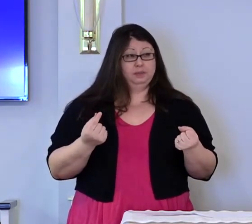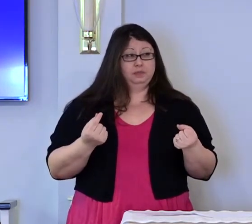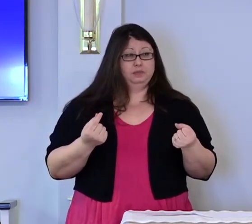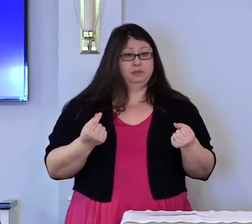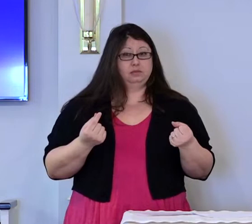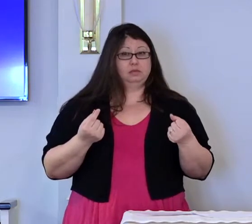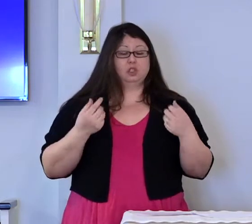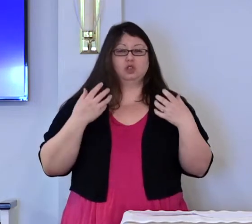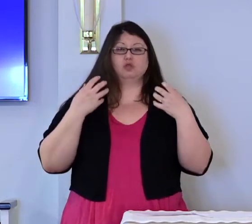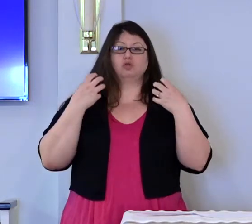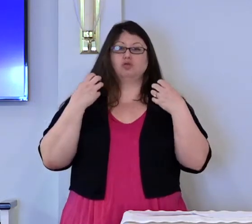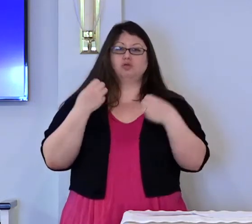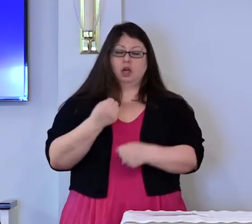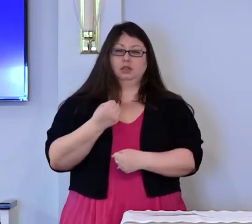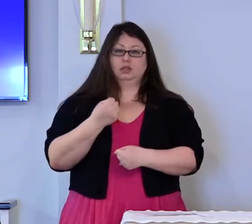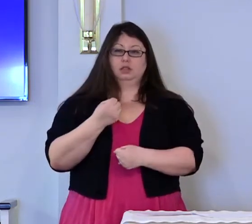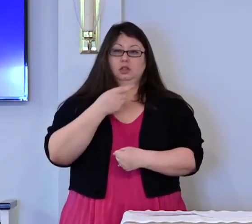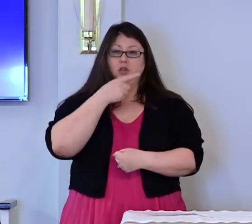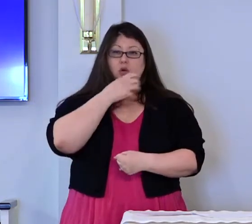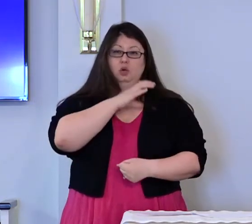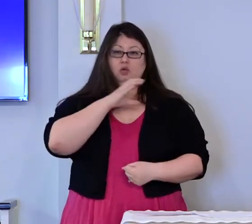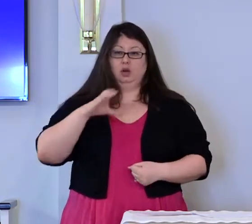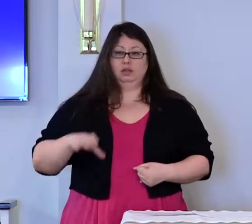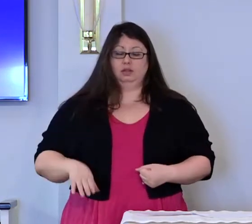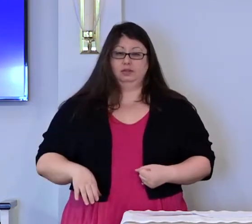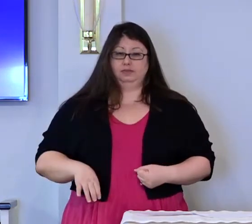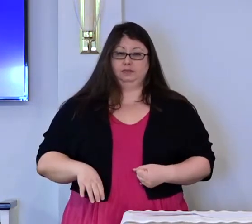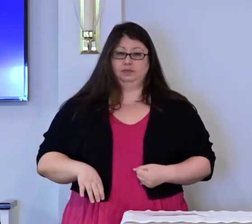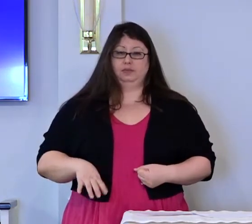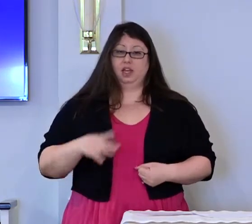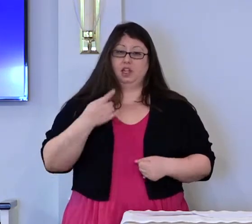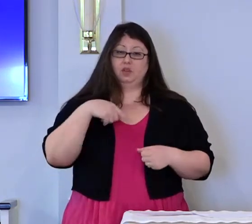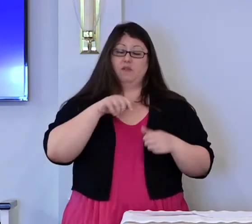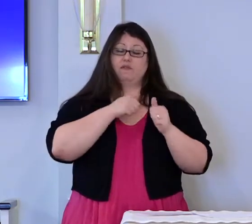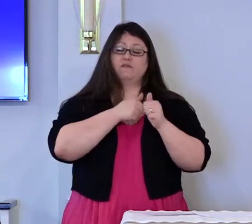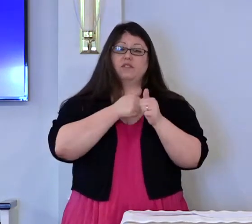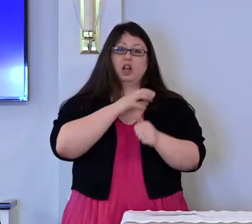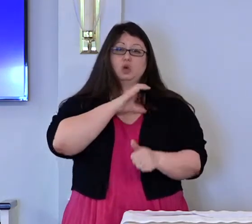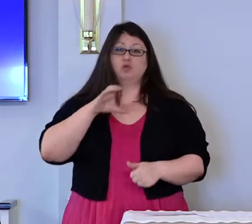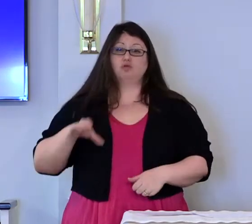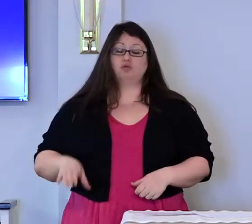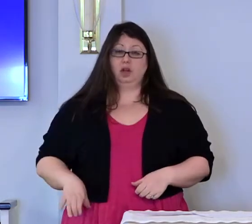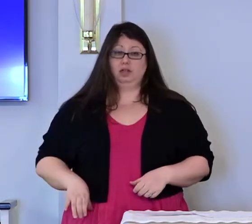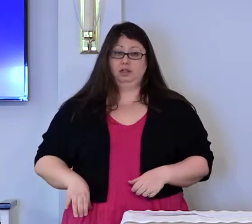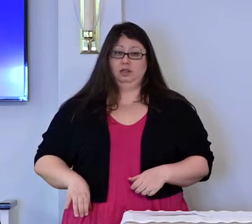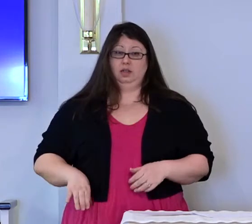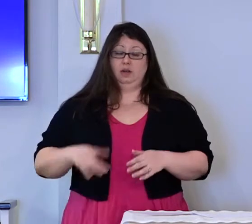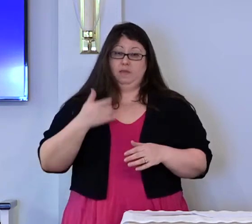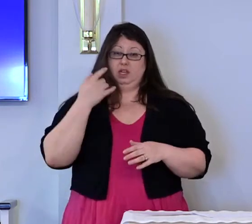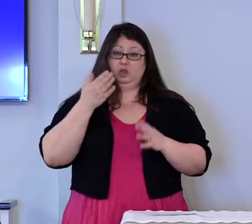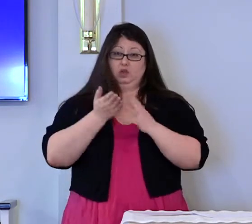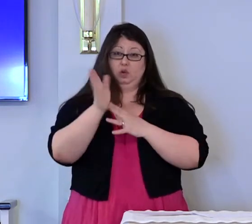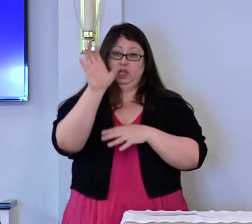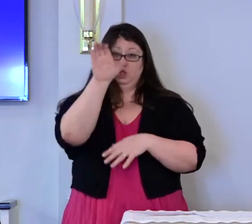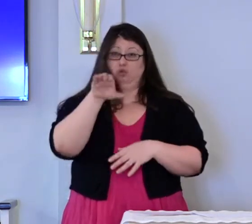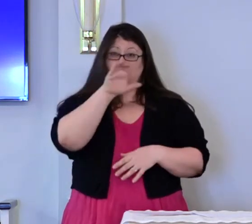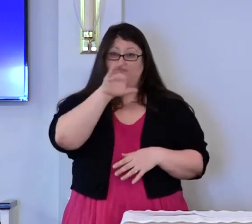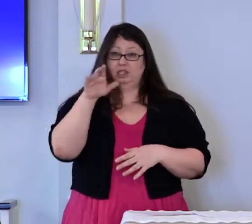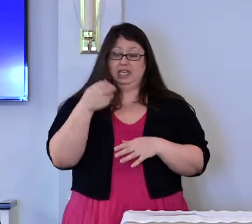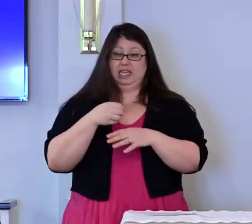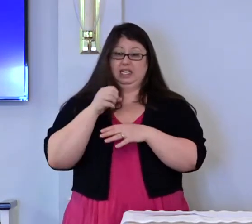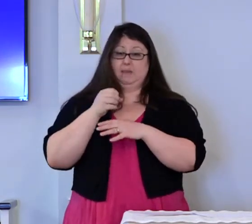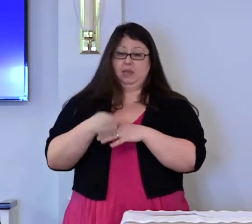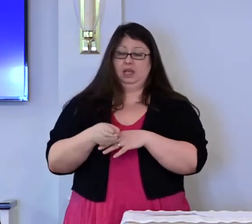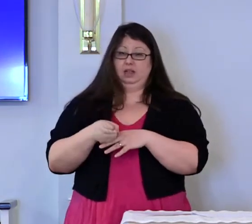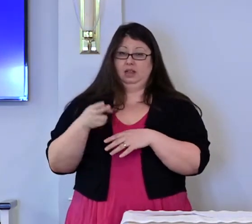trust Christ and follow Christ who by his cross has overcome the